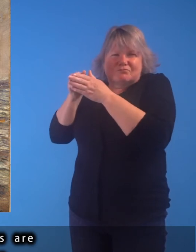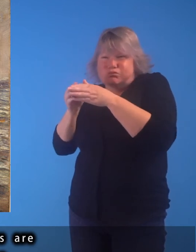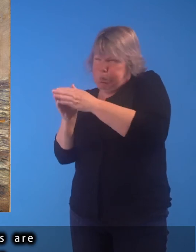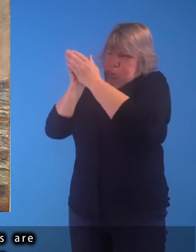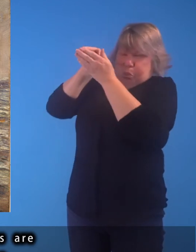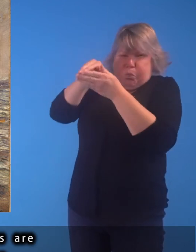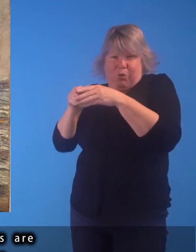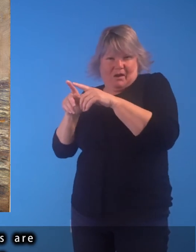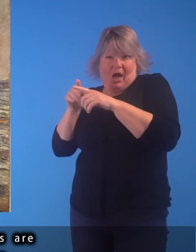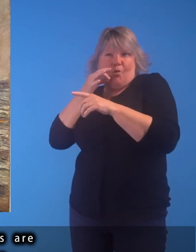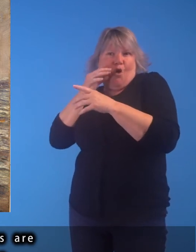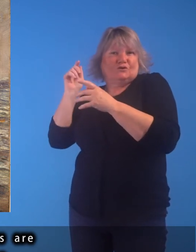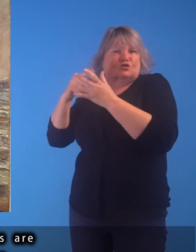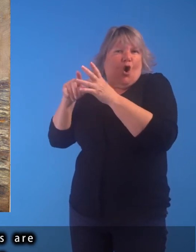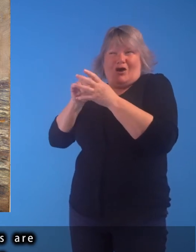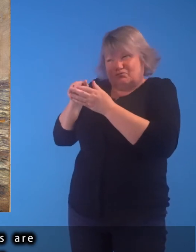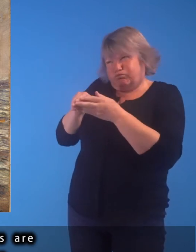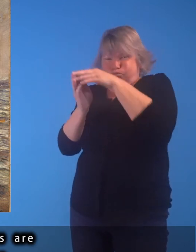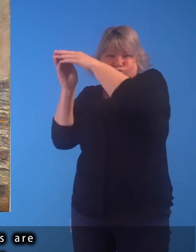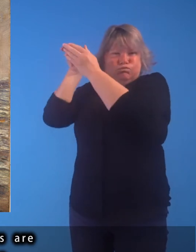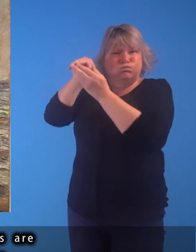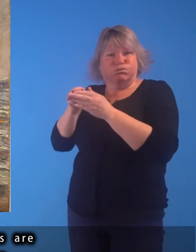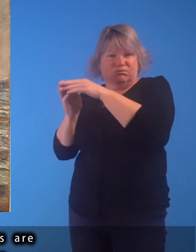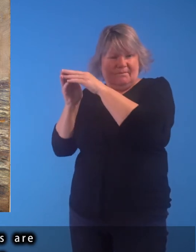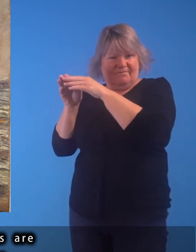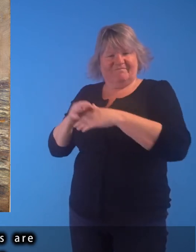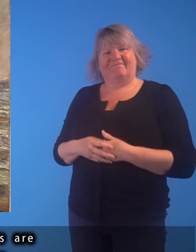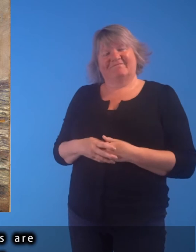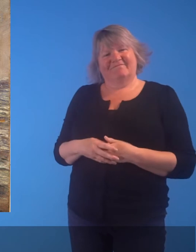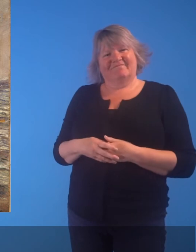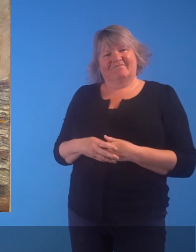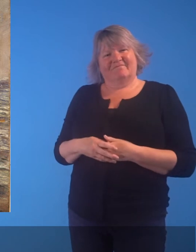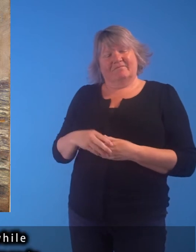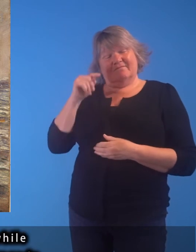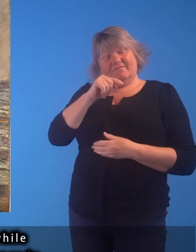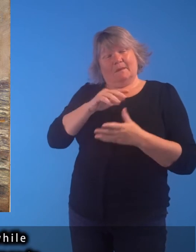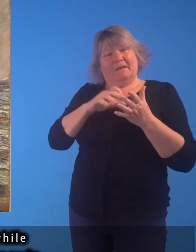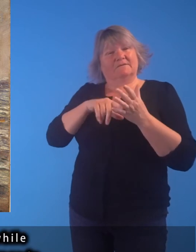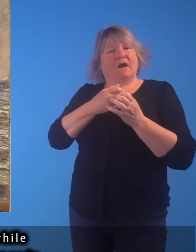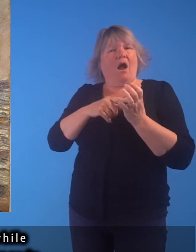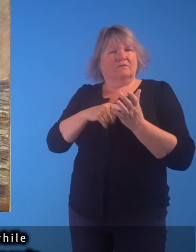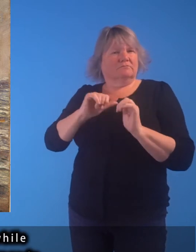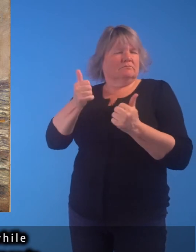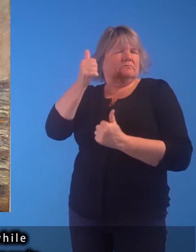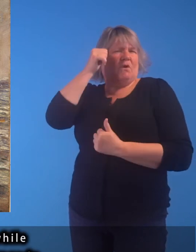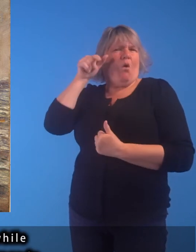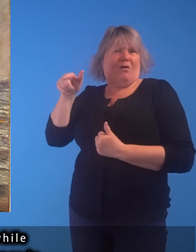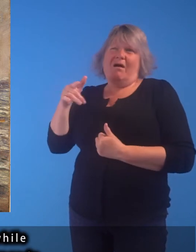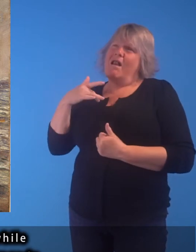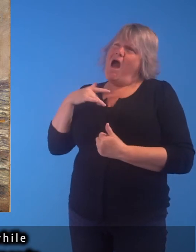little fishing boats are tossed like toys in the water. This McTaggart well understood that while